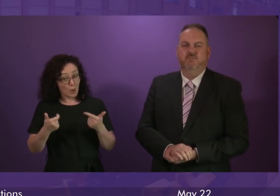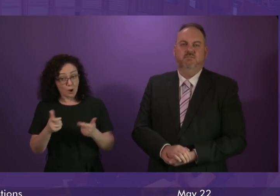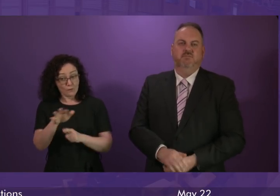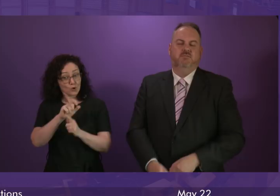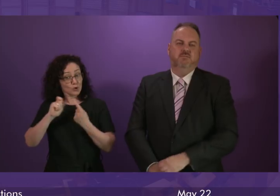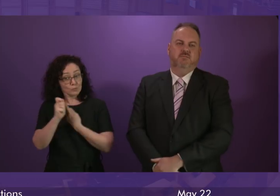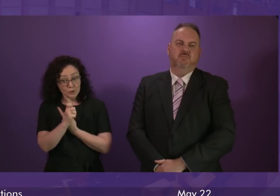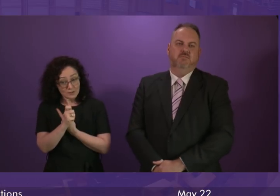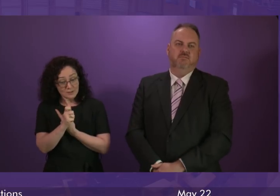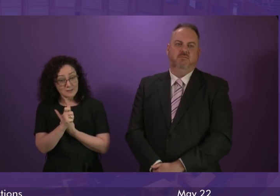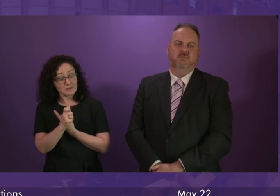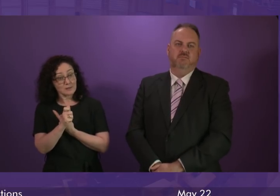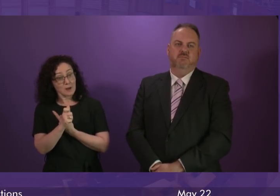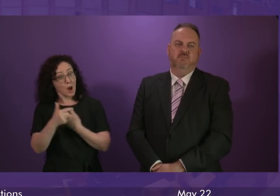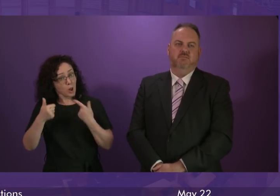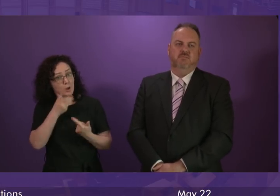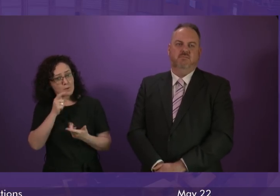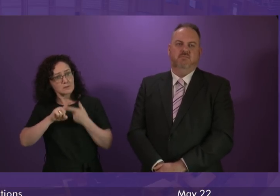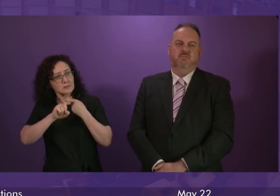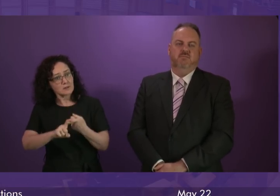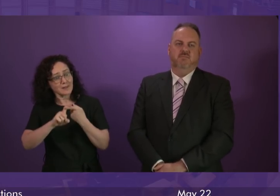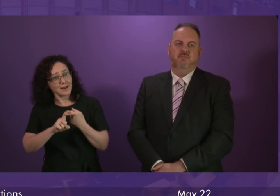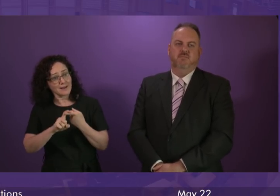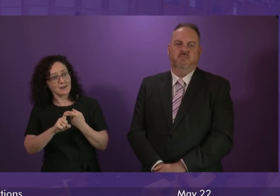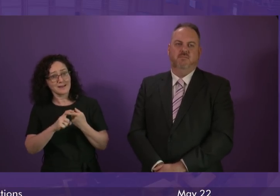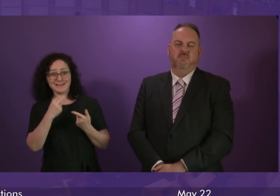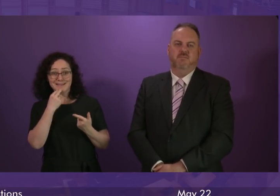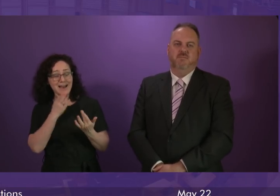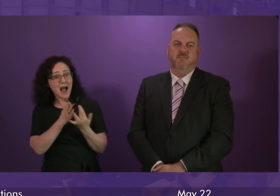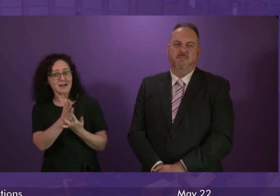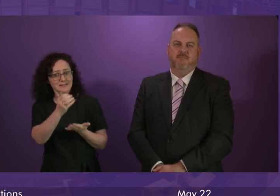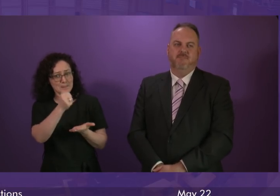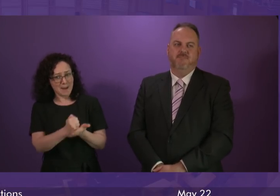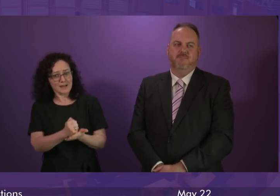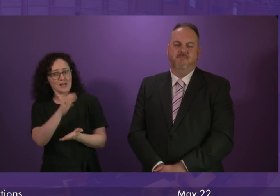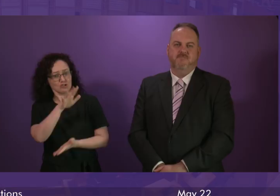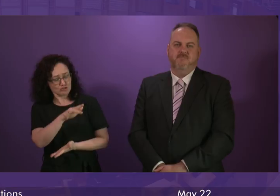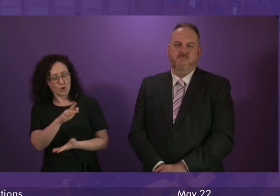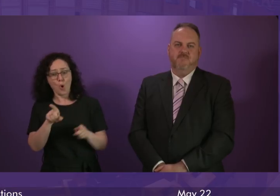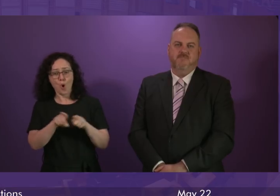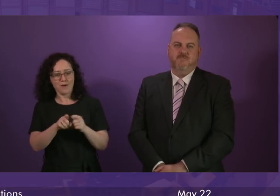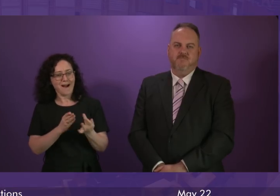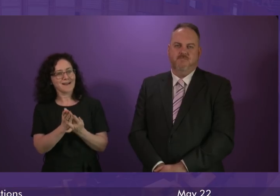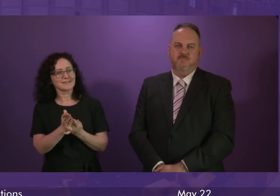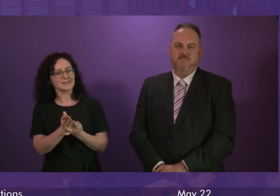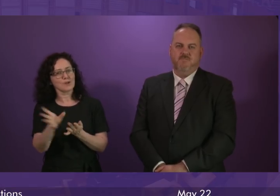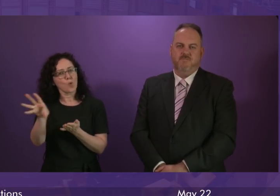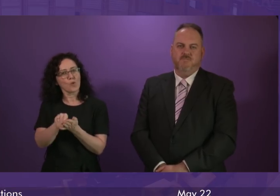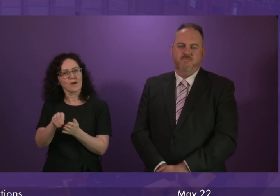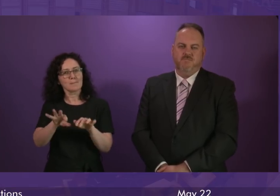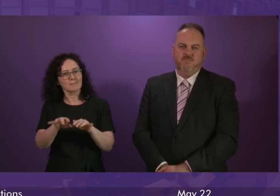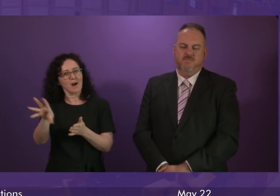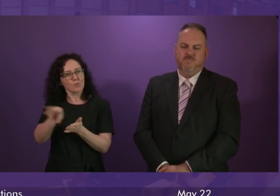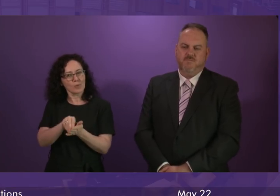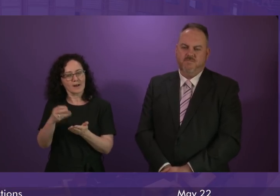represents, people do rely on having access to banks and, indeed, access to ATM machines. I know that John Mason